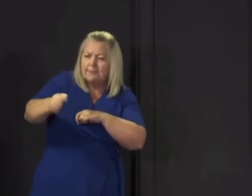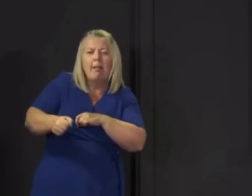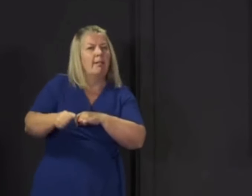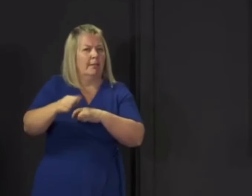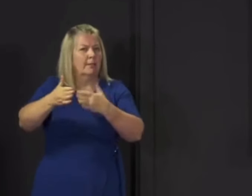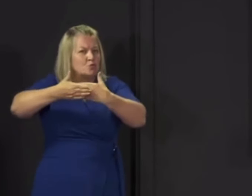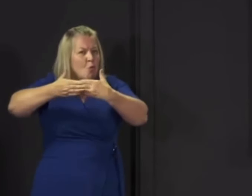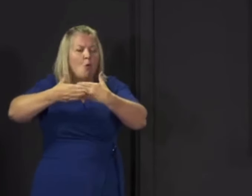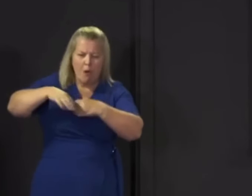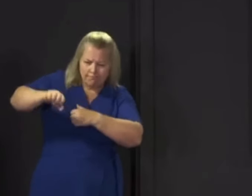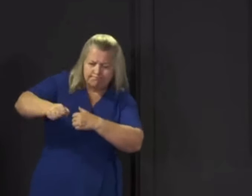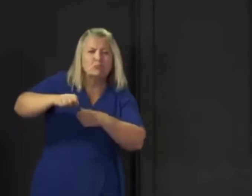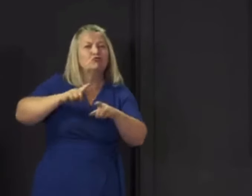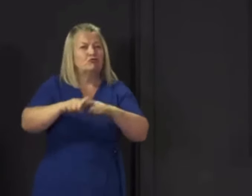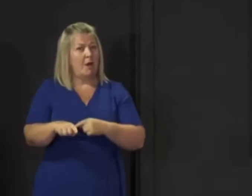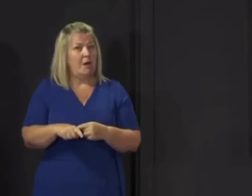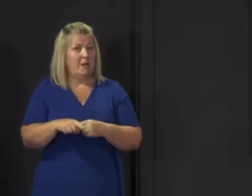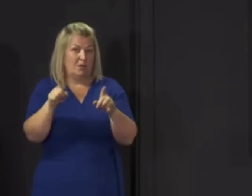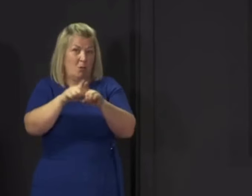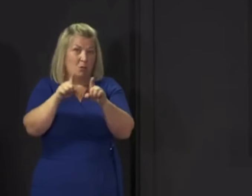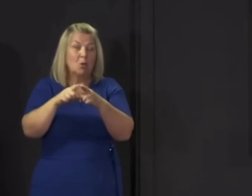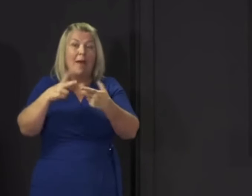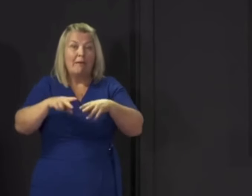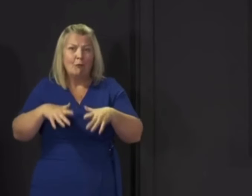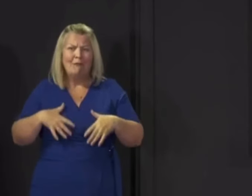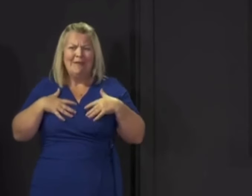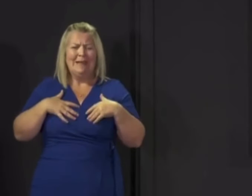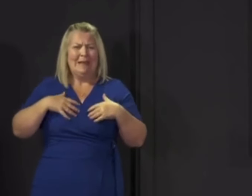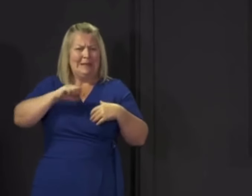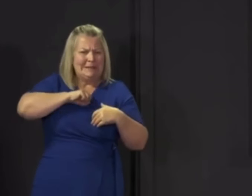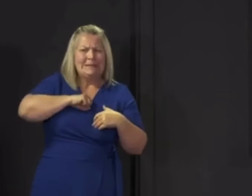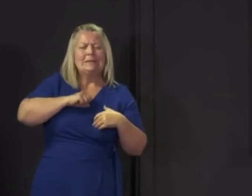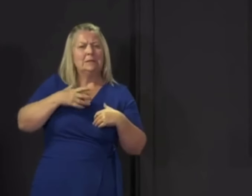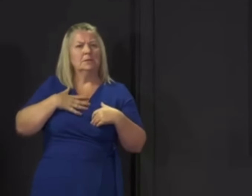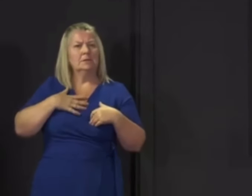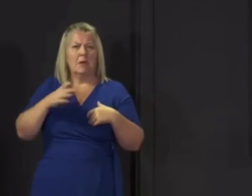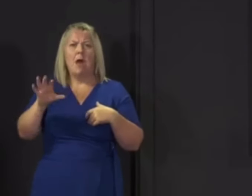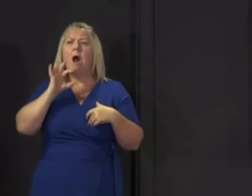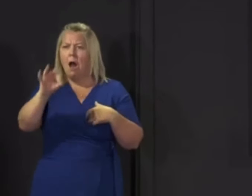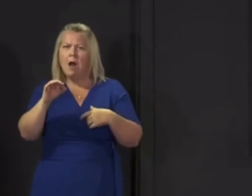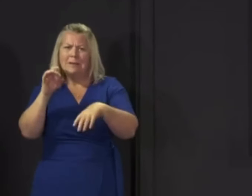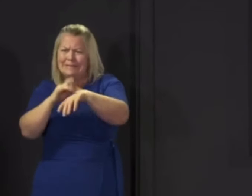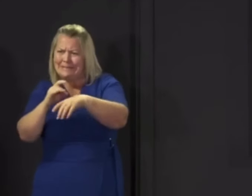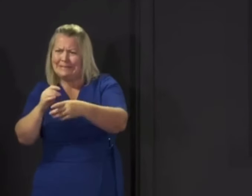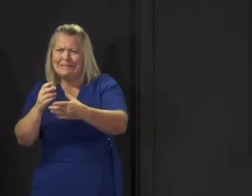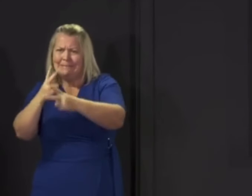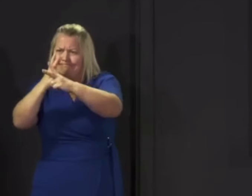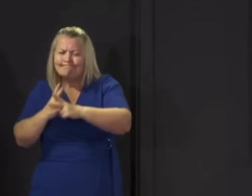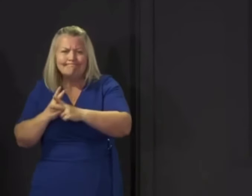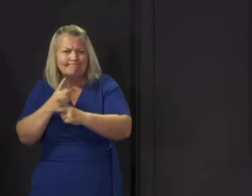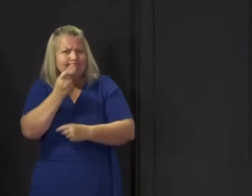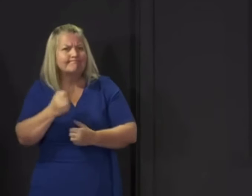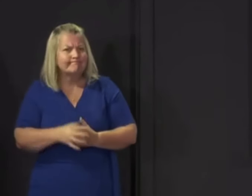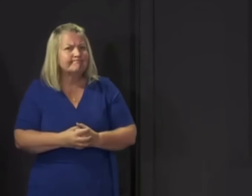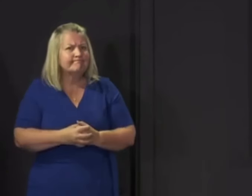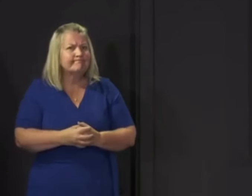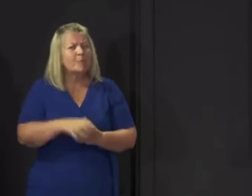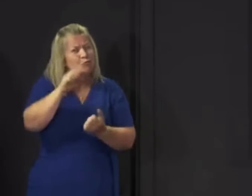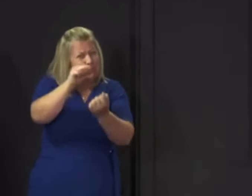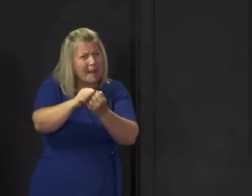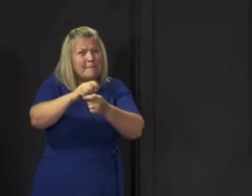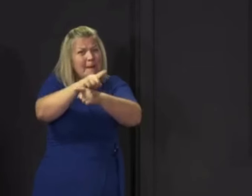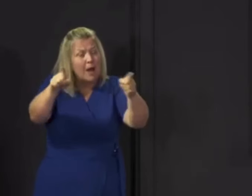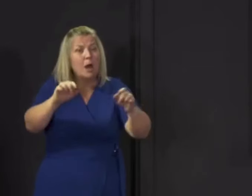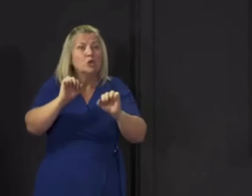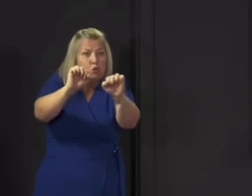in that you were on my hairdo, this country would be in a better position, but I want to thank all the good people that didnae go to the weekend